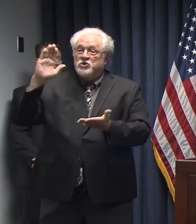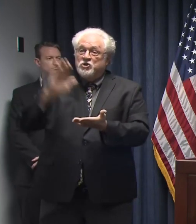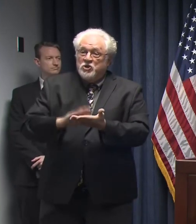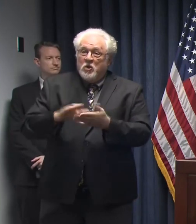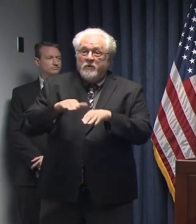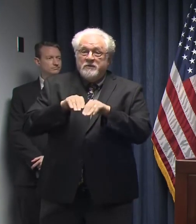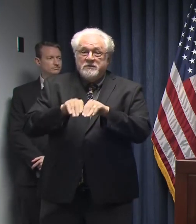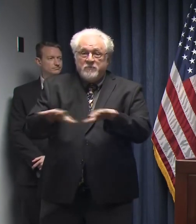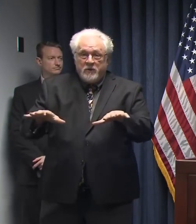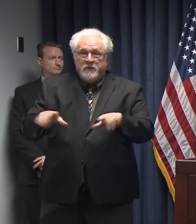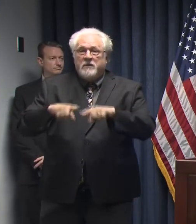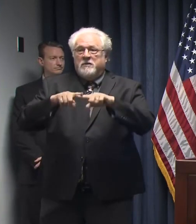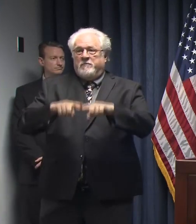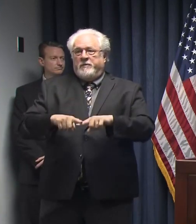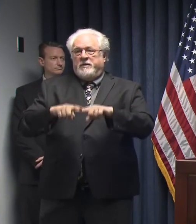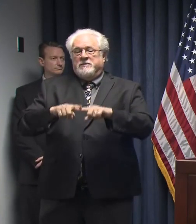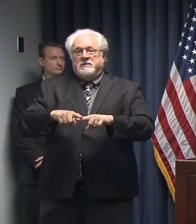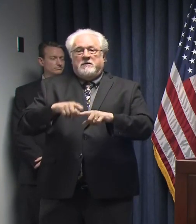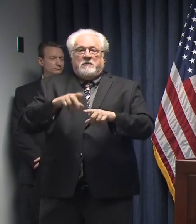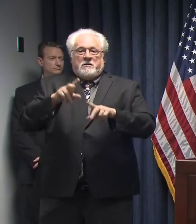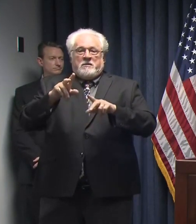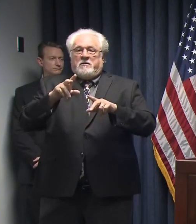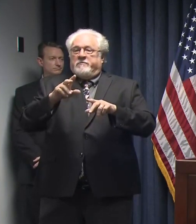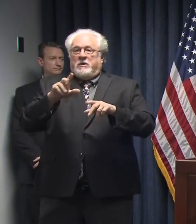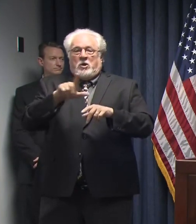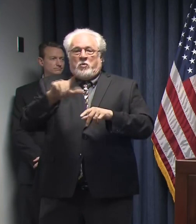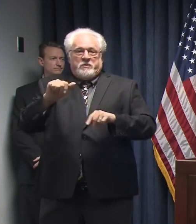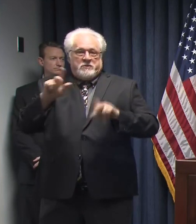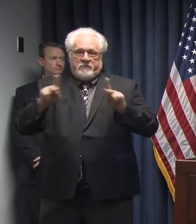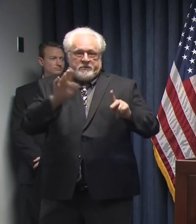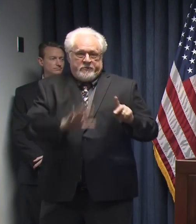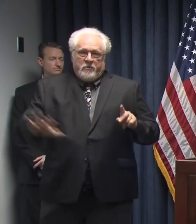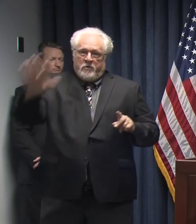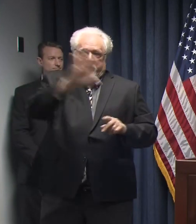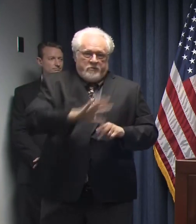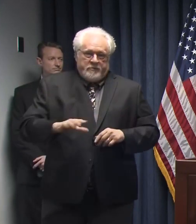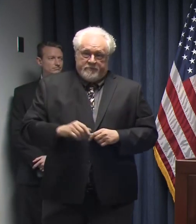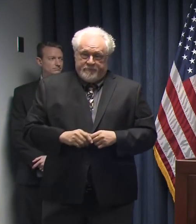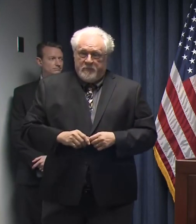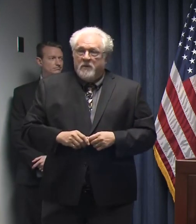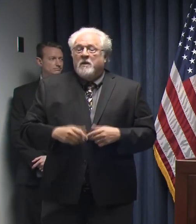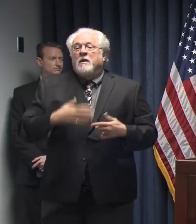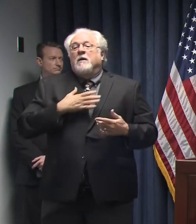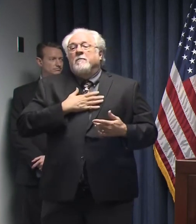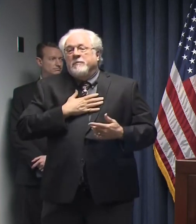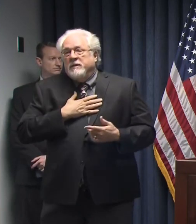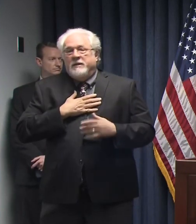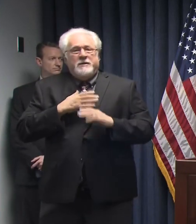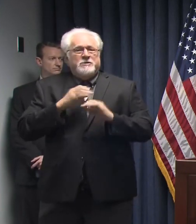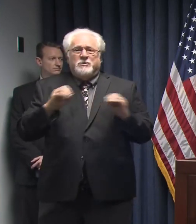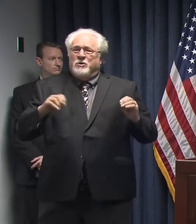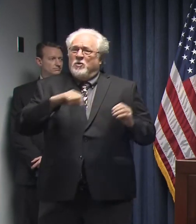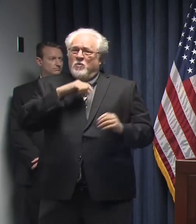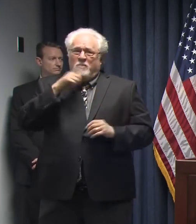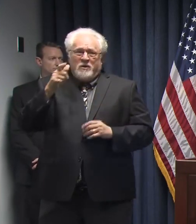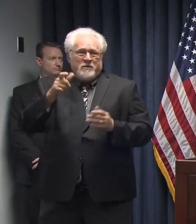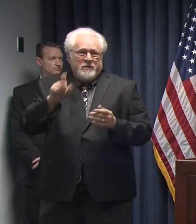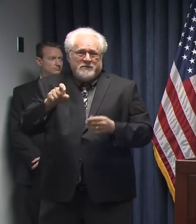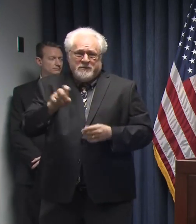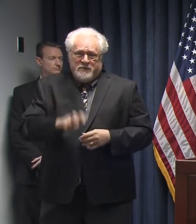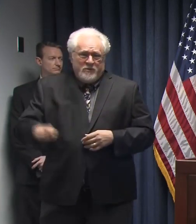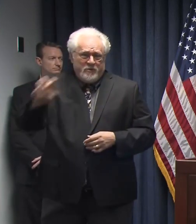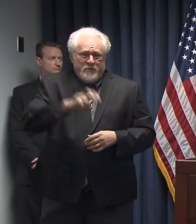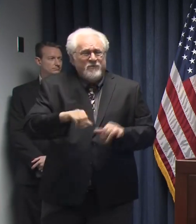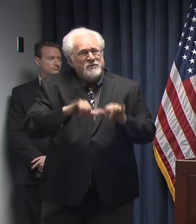will be dependent upon individuals all across the state of Louisiana. So please, no unnecessary travel. Stay home.